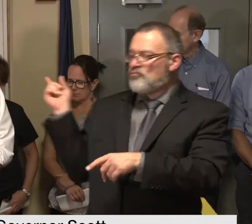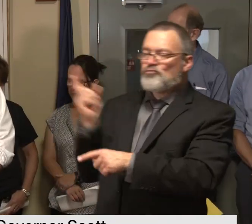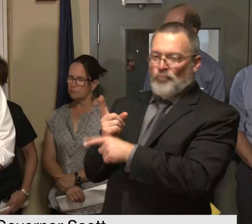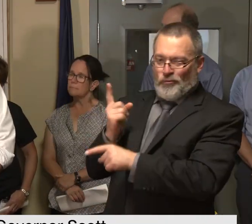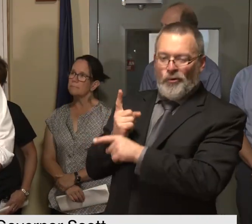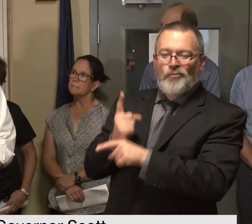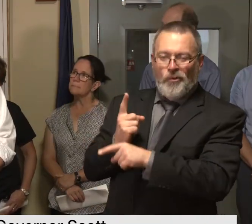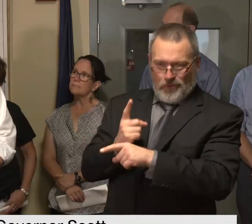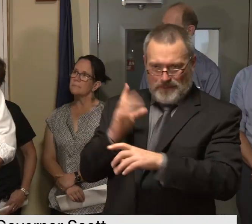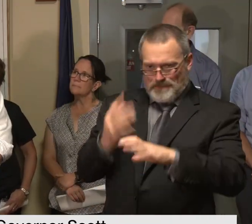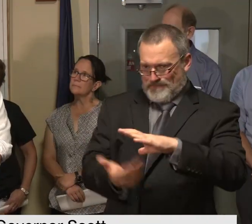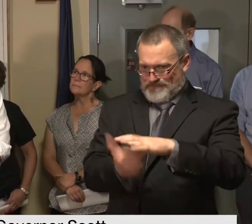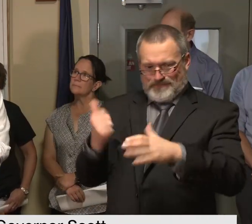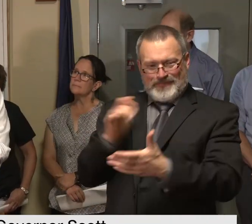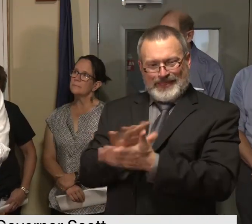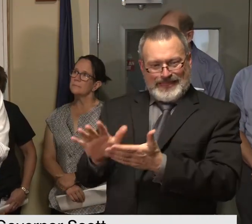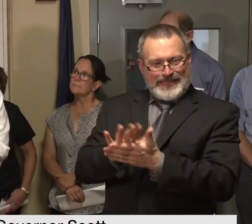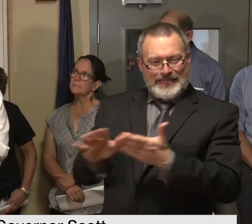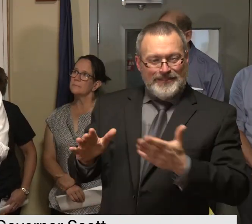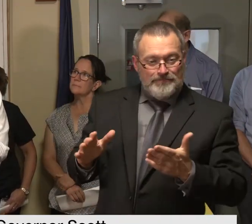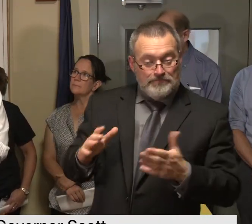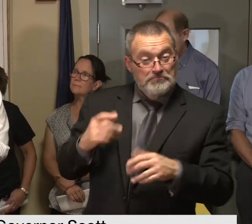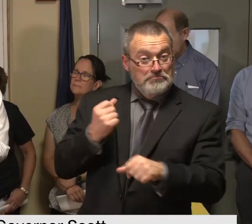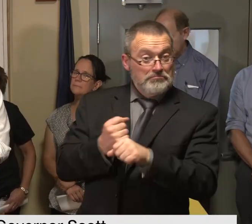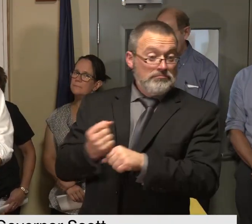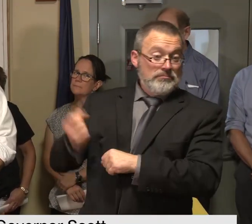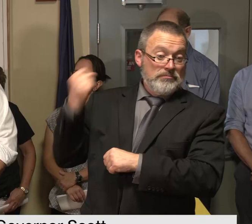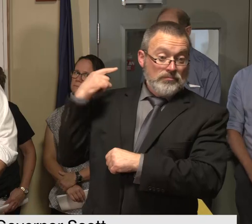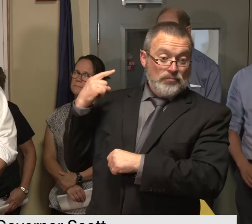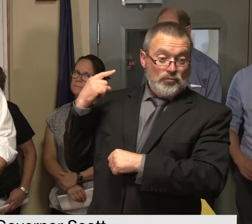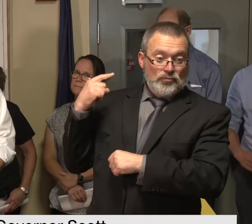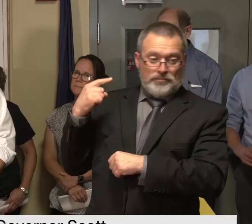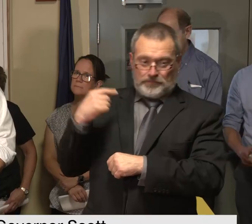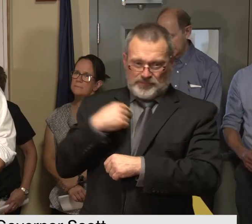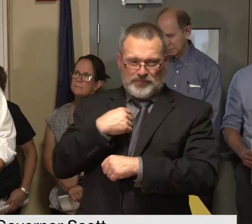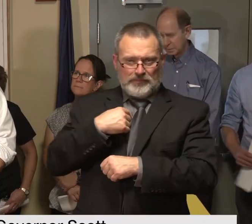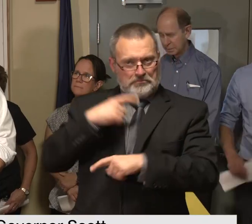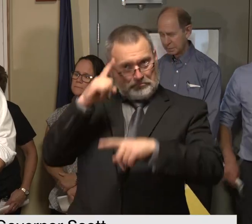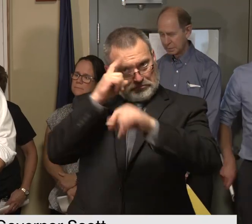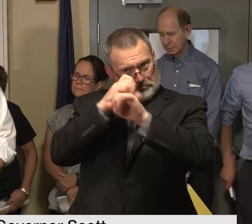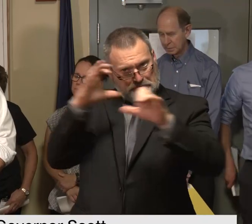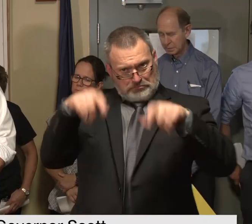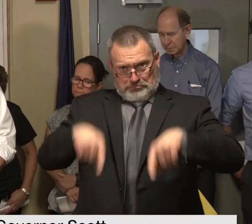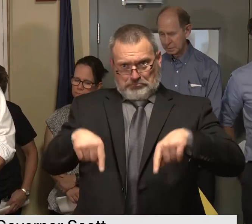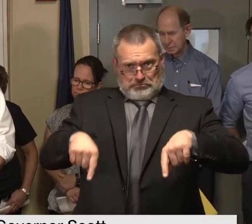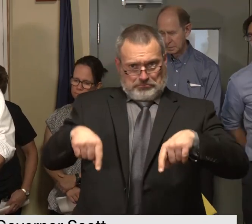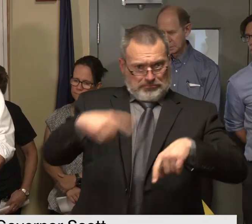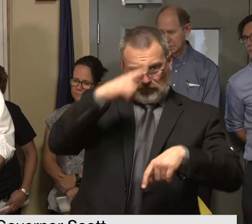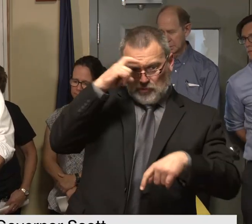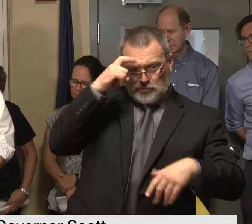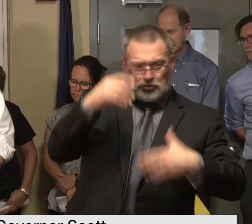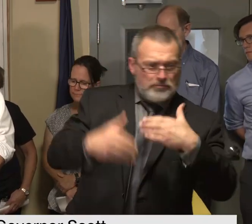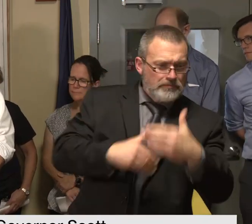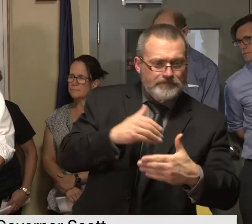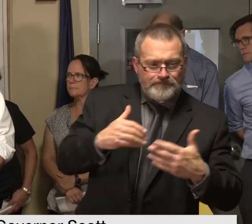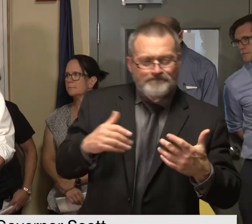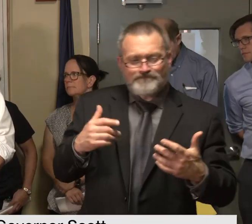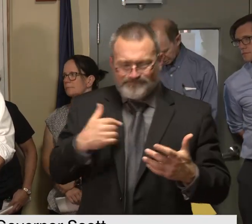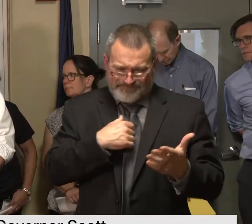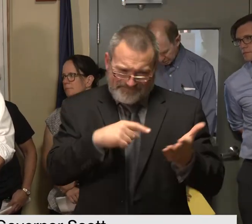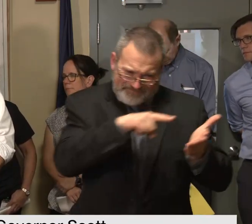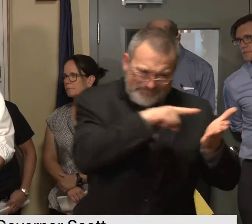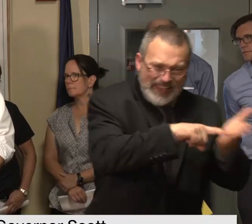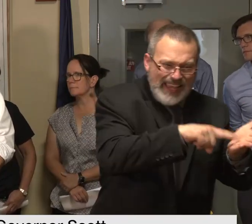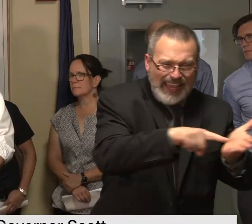going back to the prep for this storm we we did everything we could to inspect our